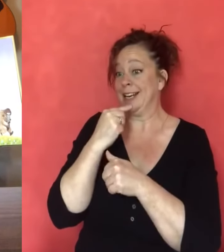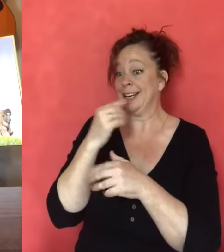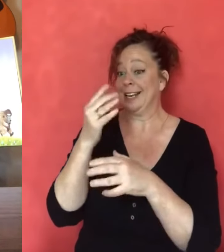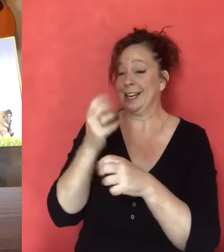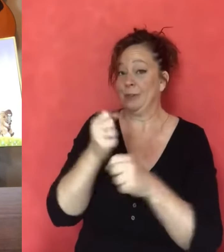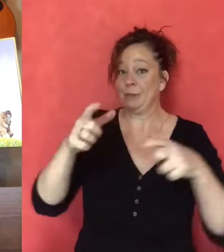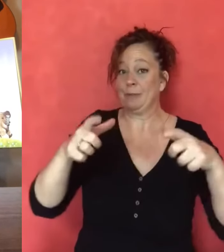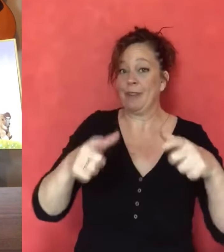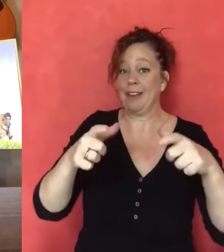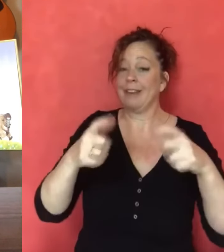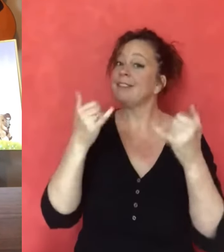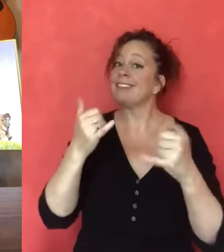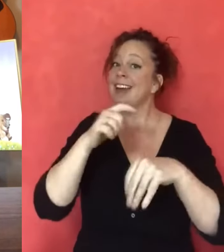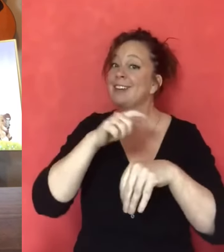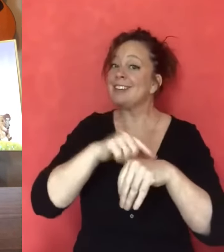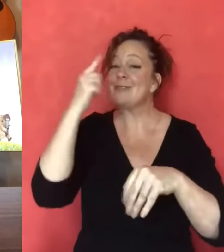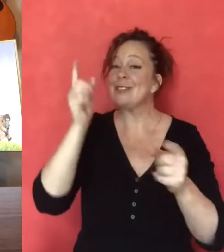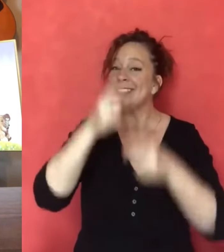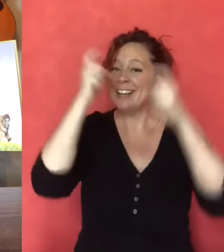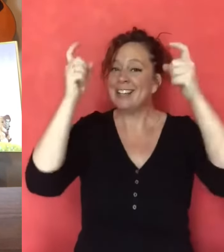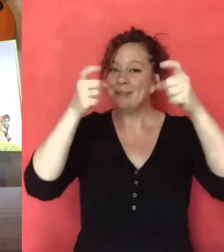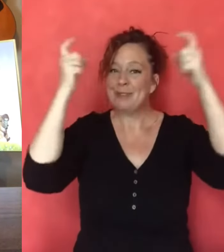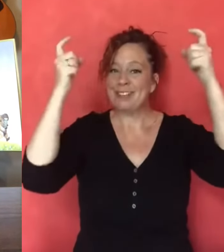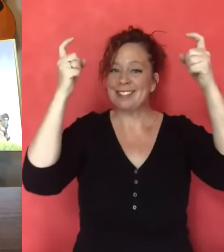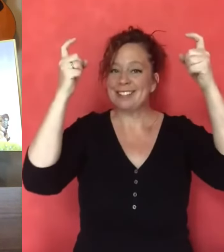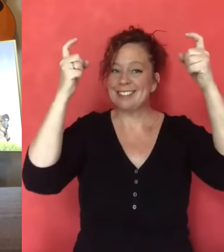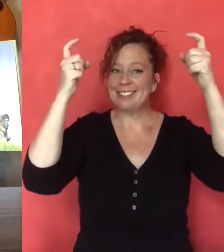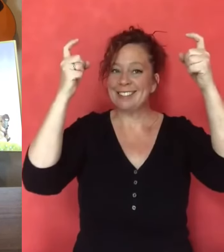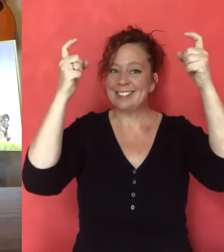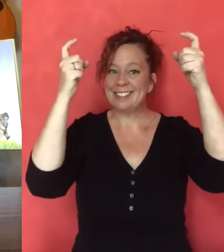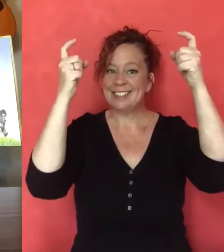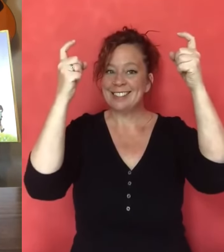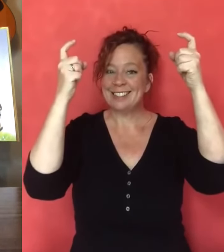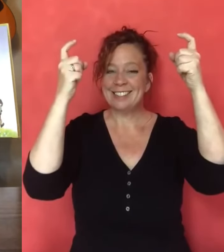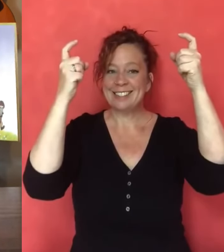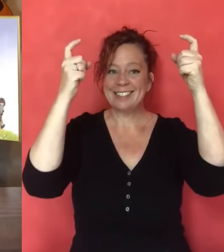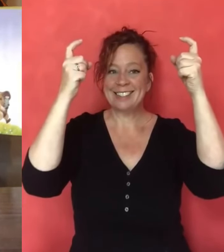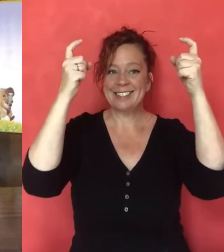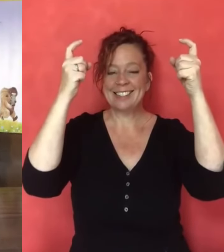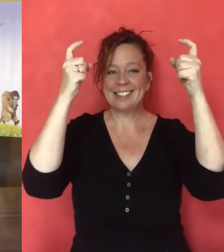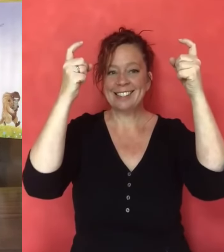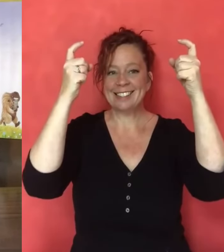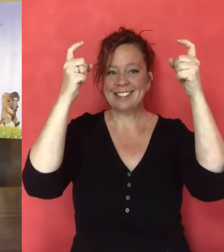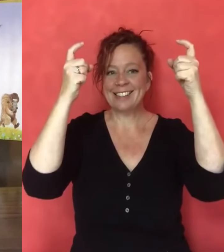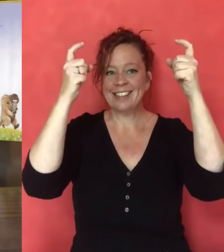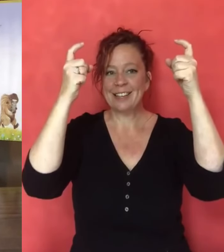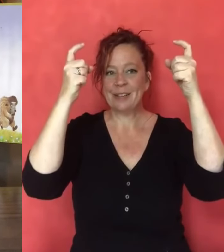But first, says William, grab a plate. Right now it's time to celebrate.